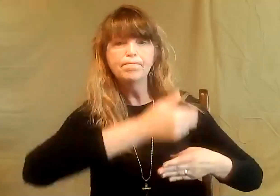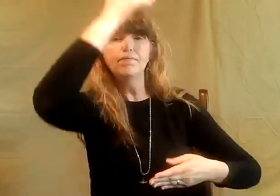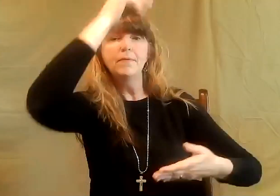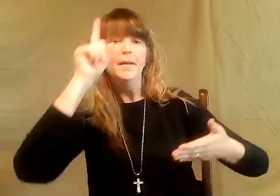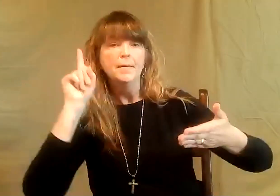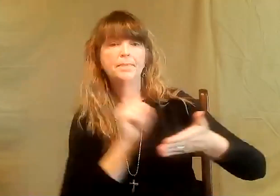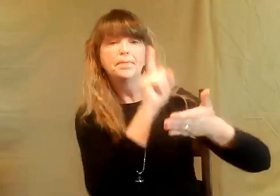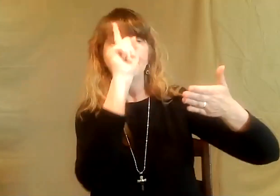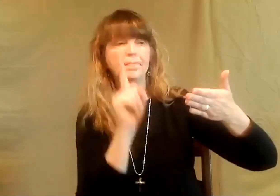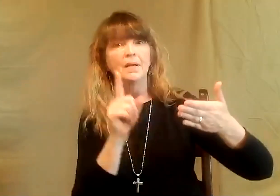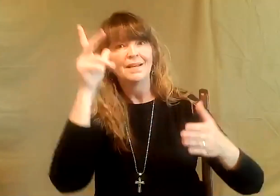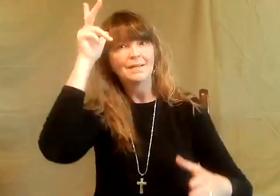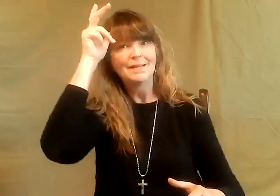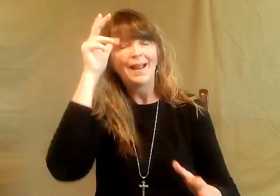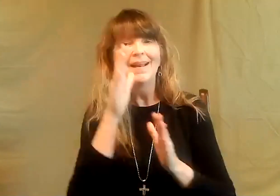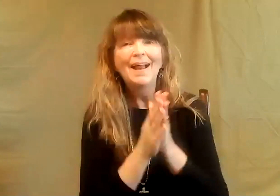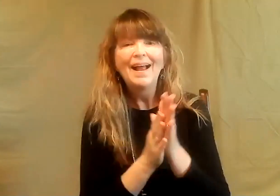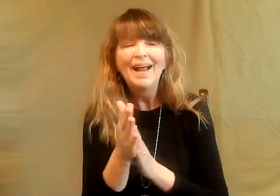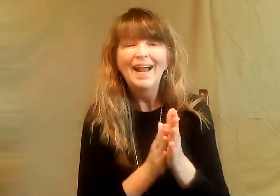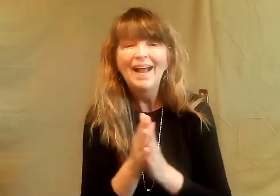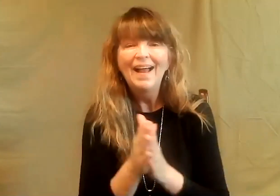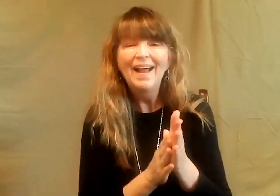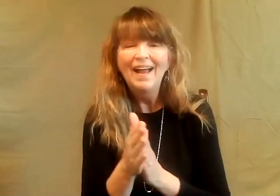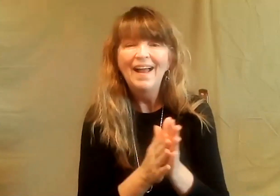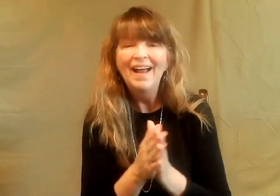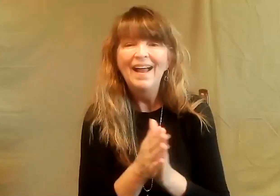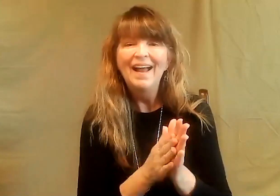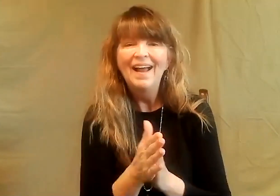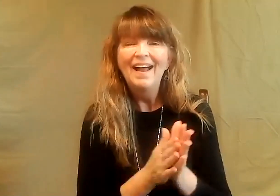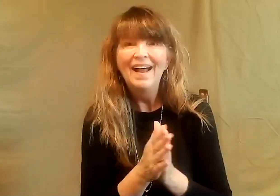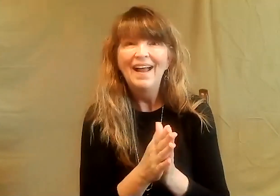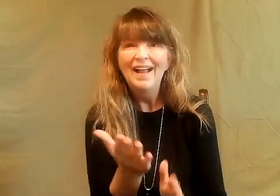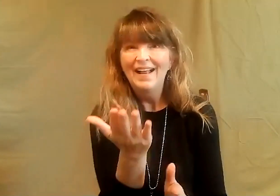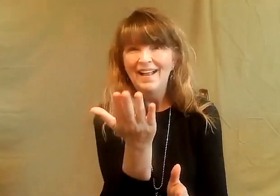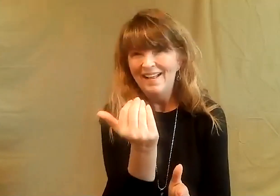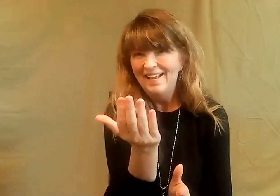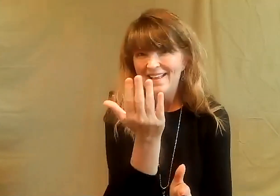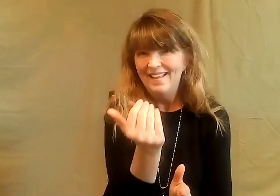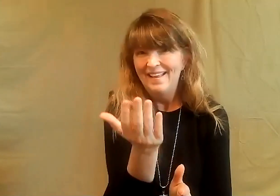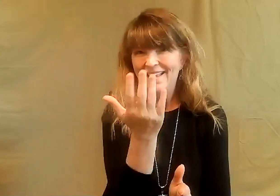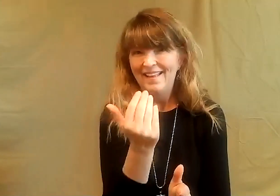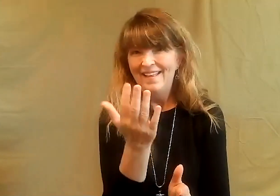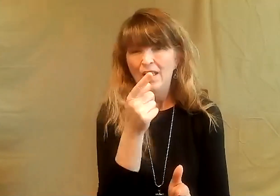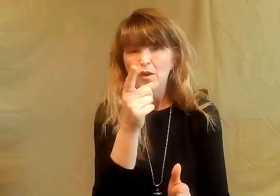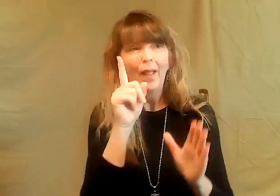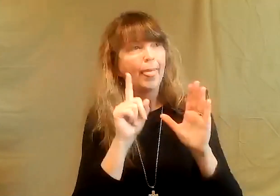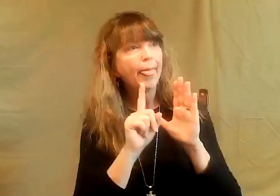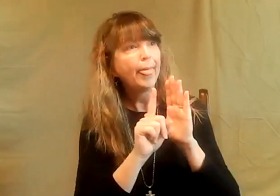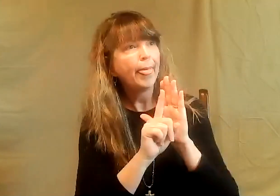Every time you erect a wall, that gives Satan great glee. And Satan says, come